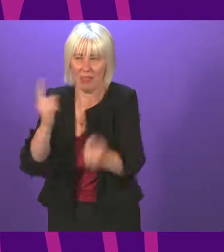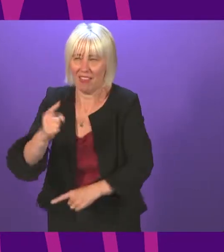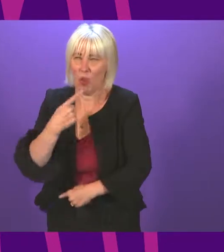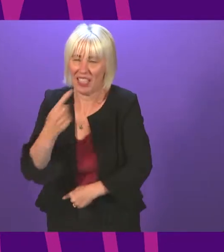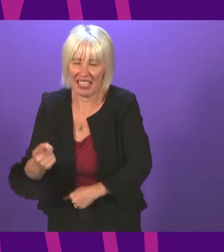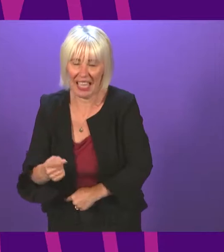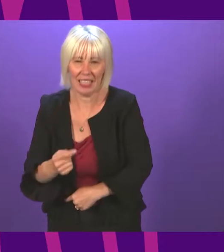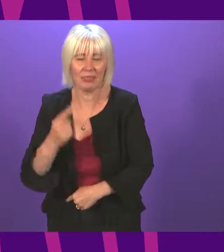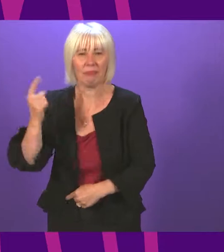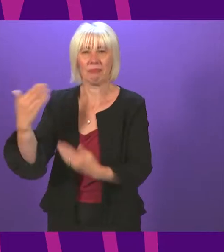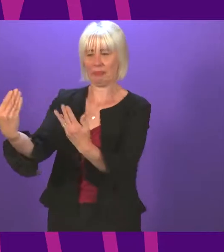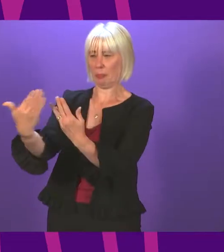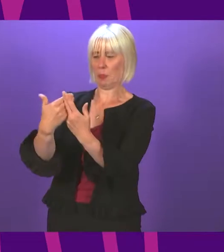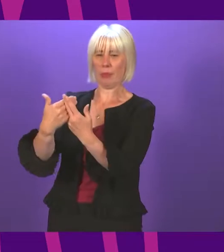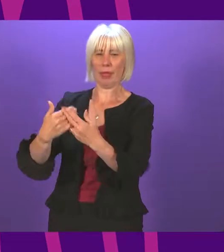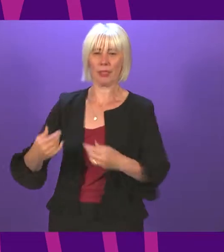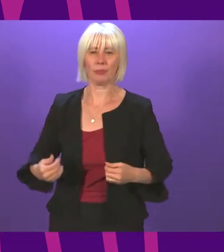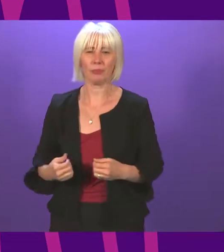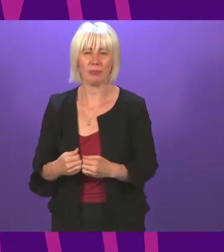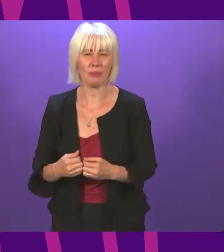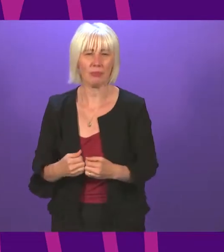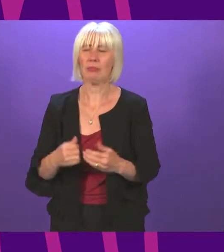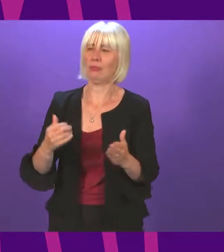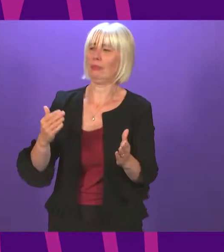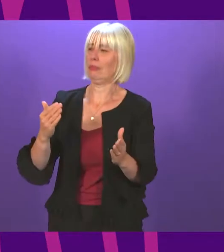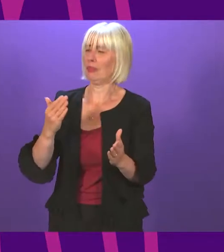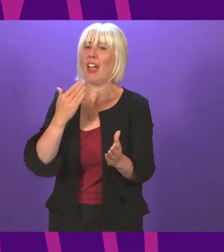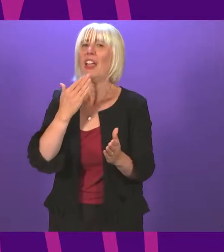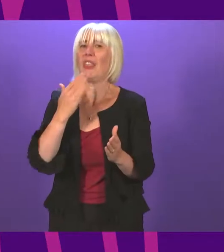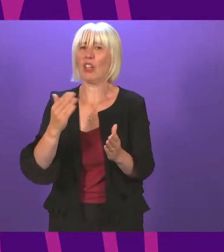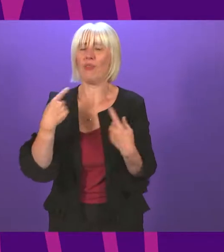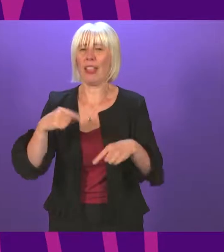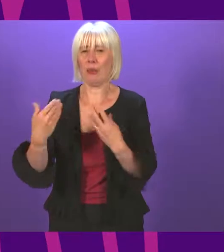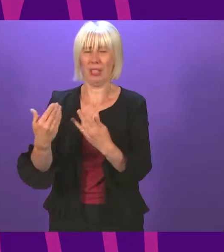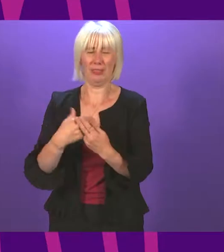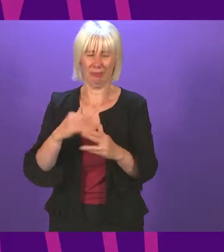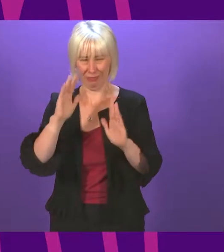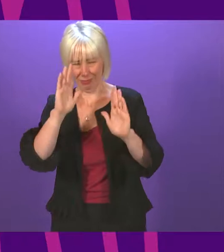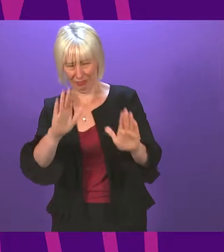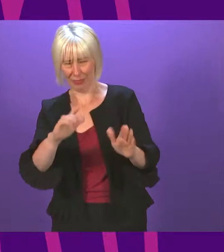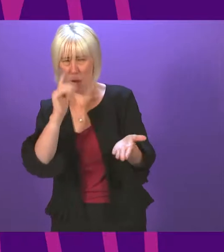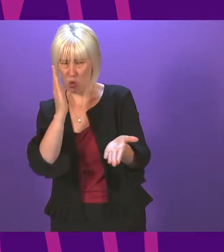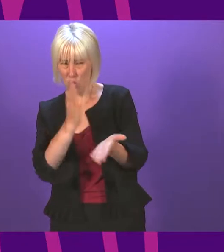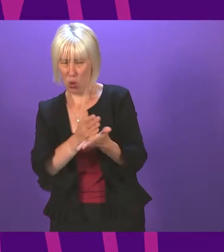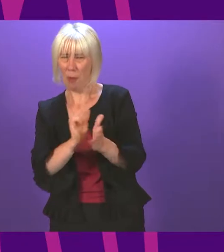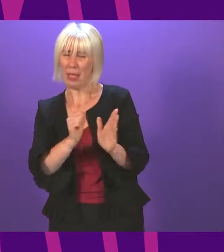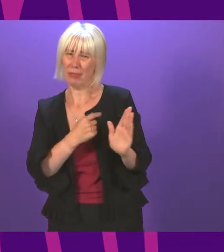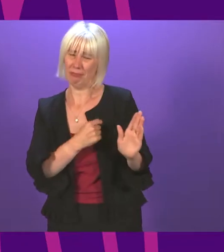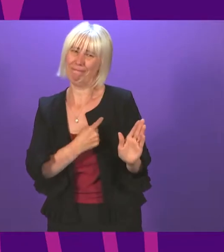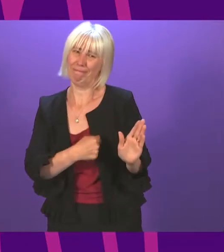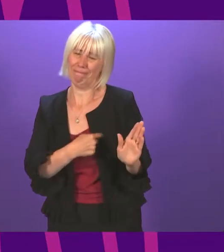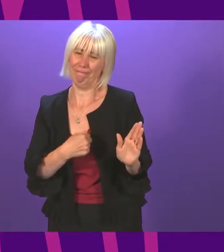take an intervention. Stuart McMillan. I thank Alec Cole-Hamilton for taking an intervention. I'm sure Mr Cole-Hamilton will actually admit that at the